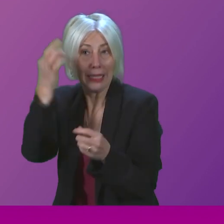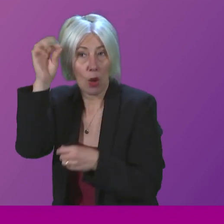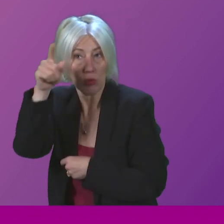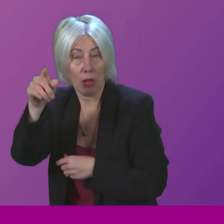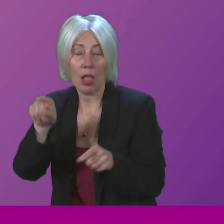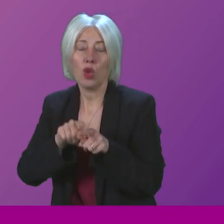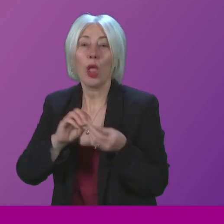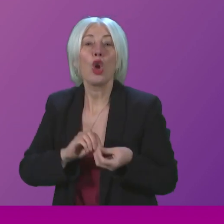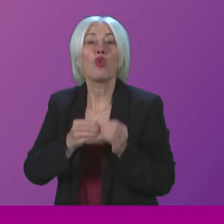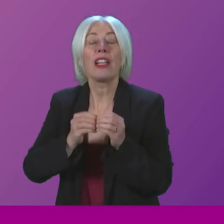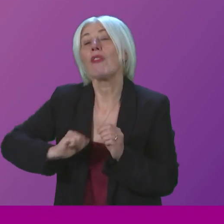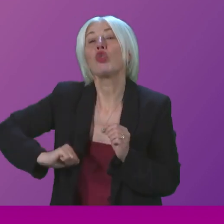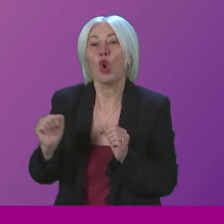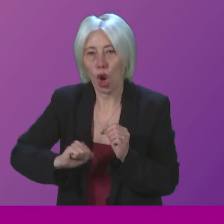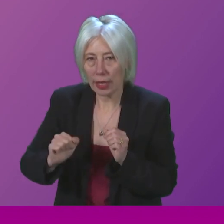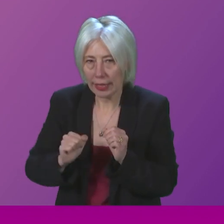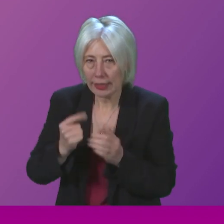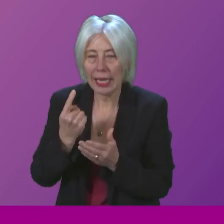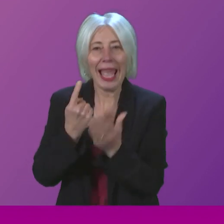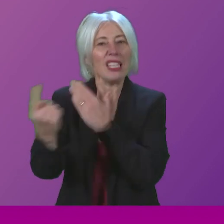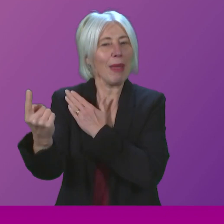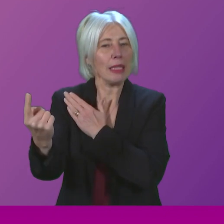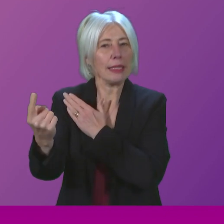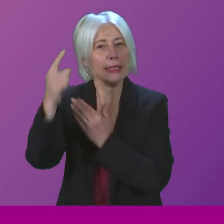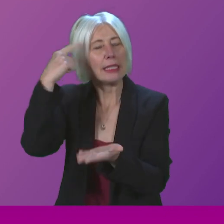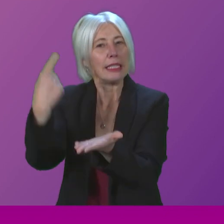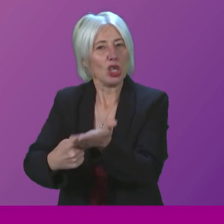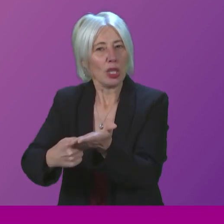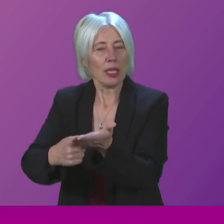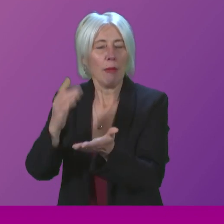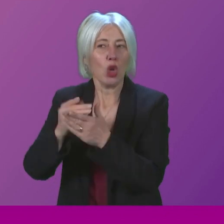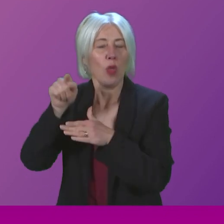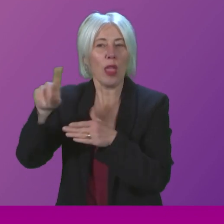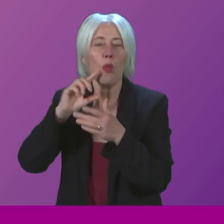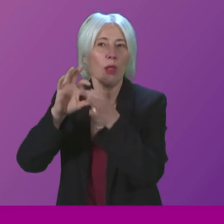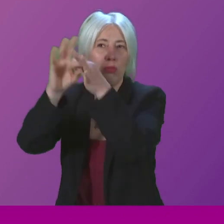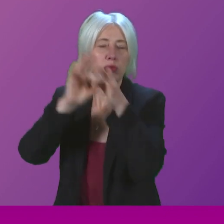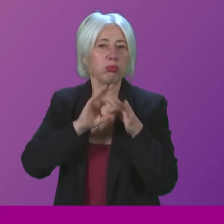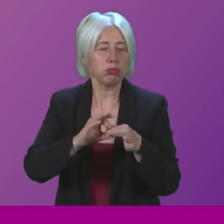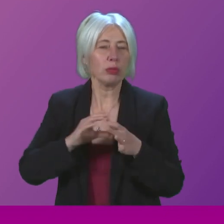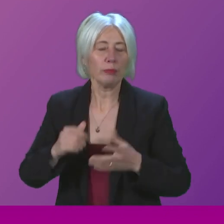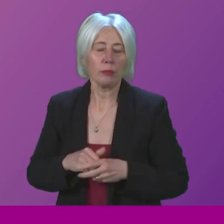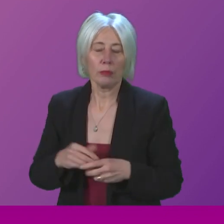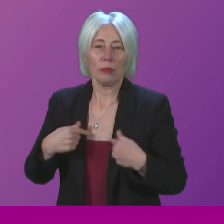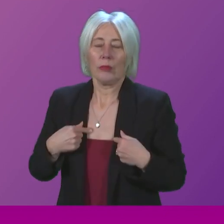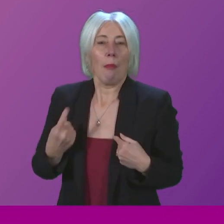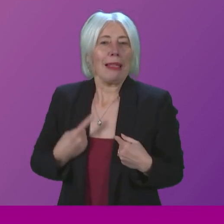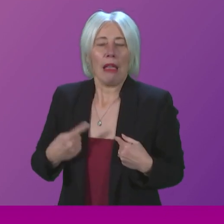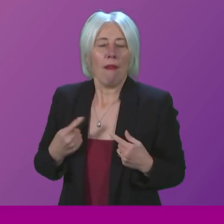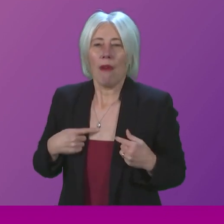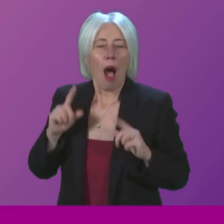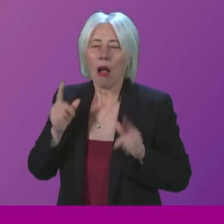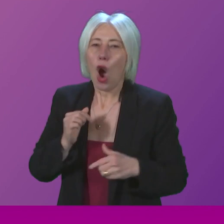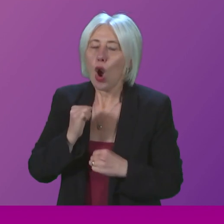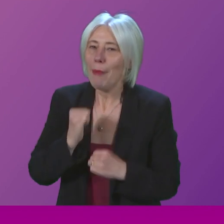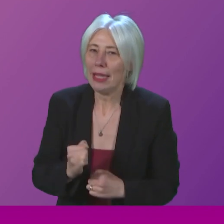Creative Scotland, which of course takes funding decisions independently of Ministers, engages with these organisations as well. Obviously, I cannot give any